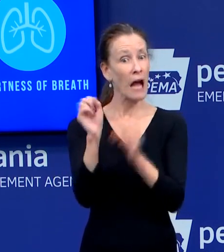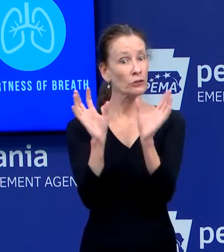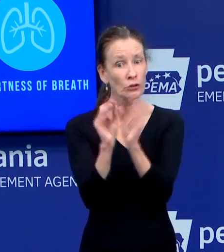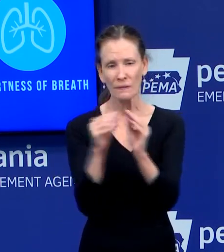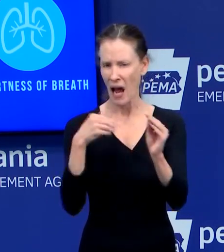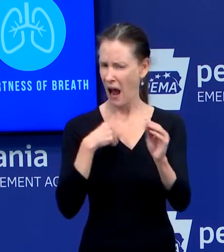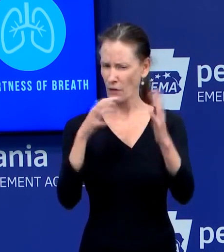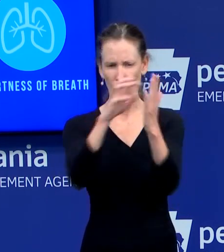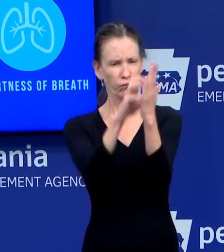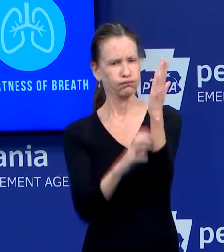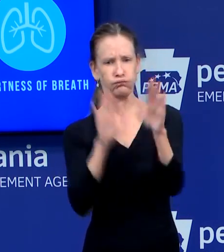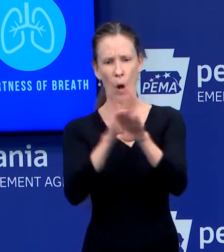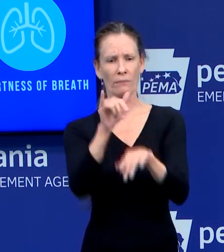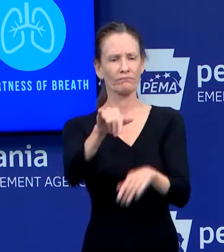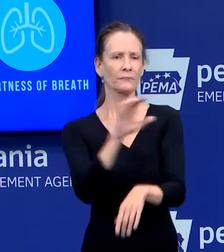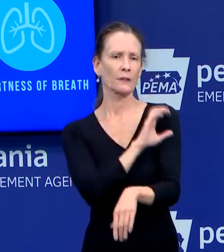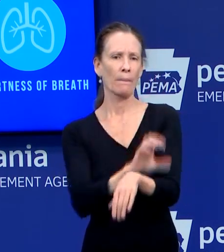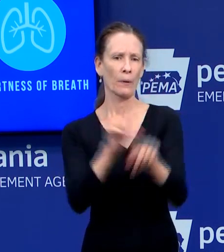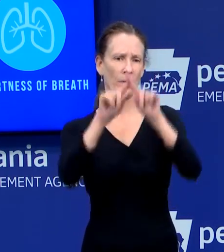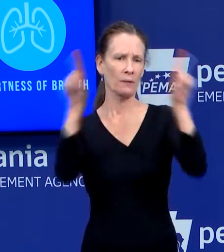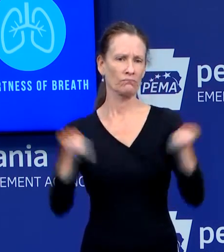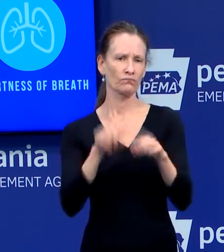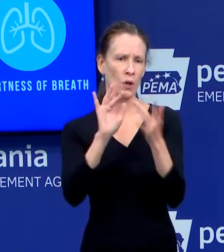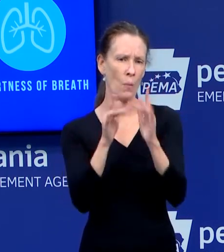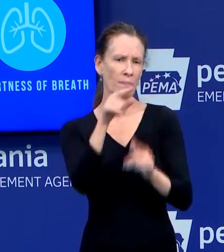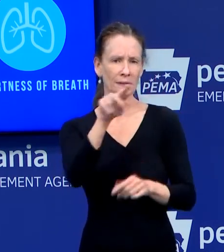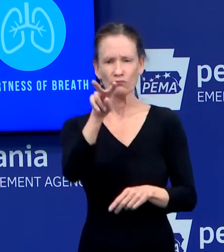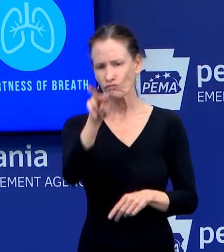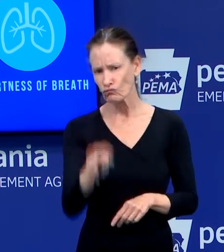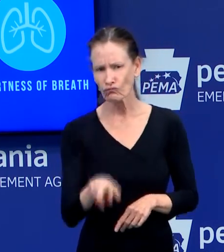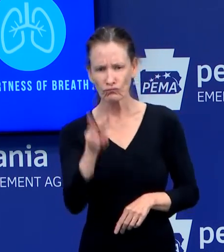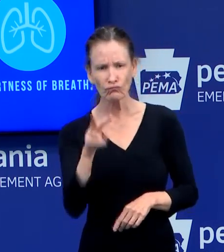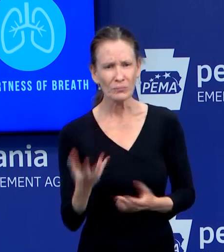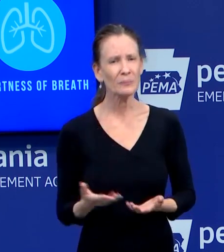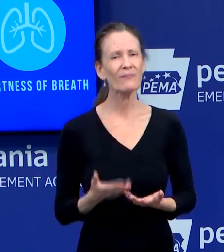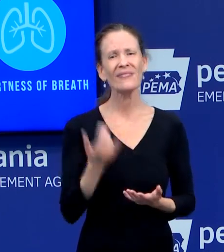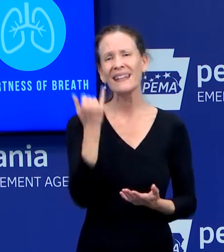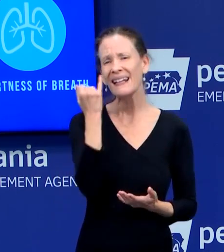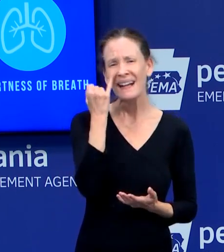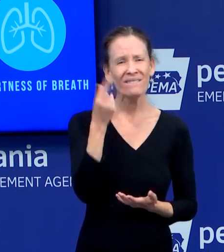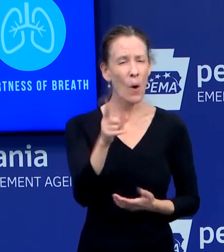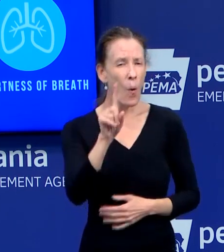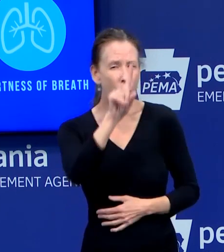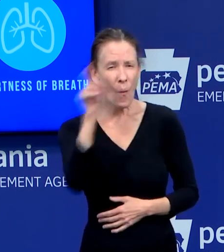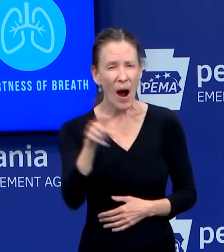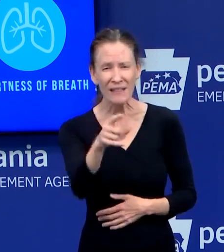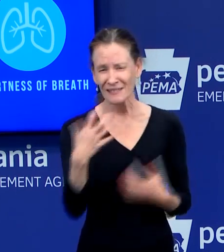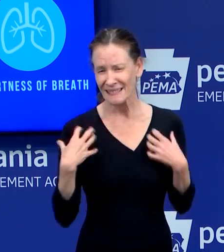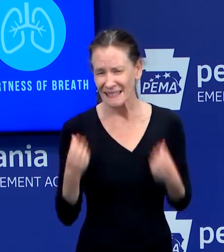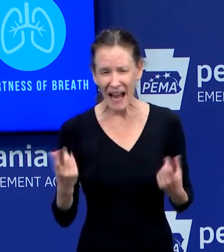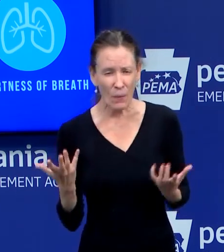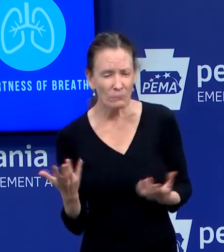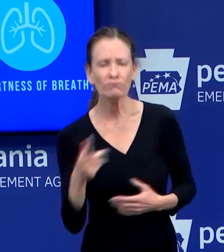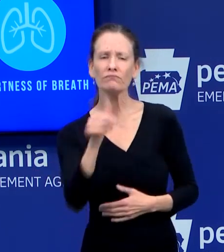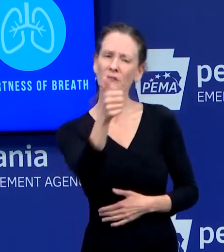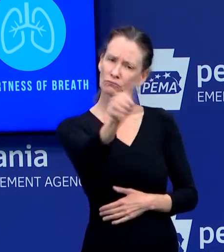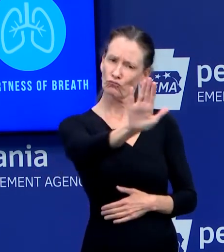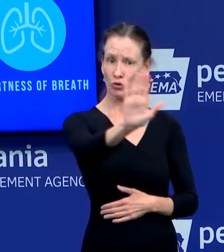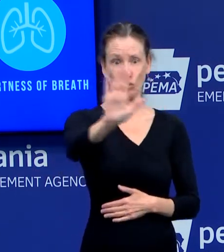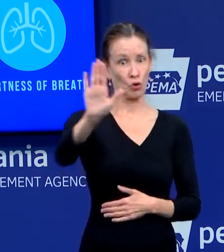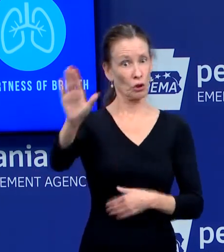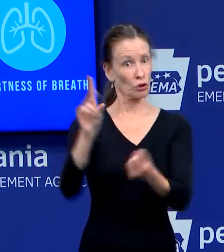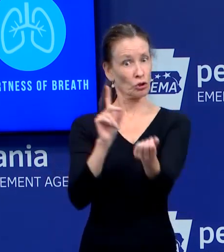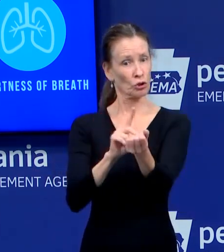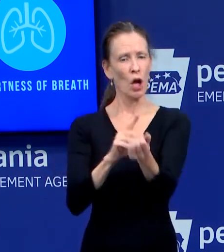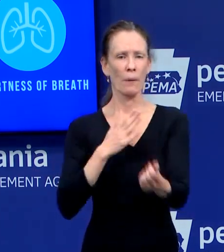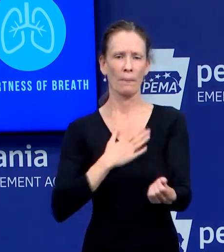questions about your health, please contact your health care provider. And we have been working very hard to update providers on